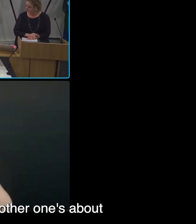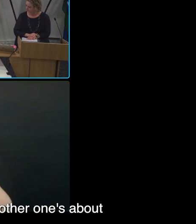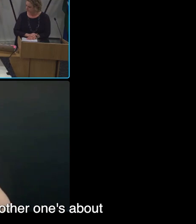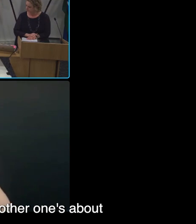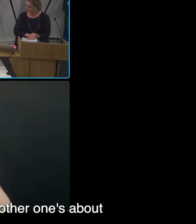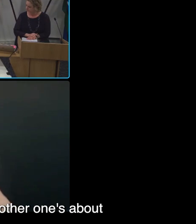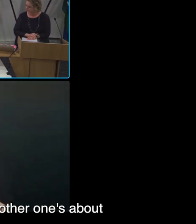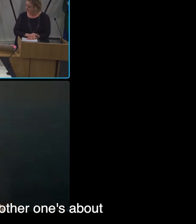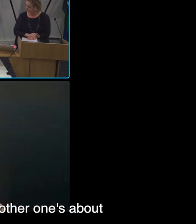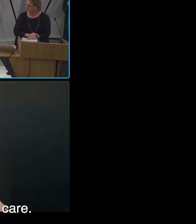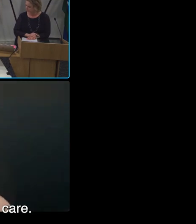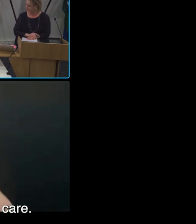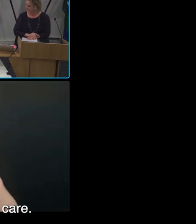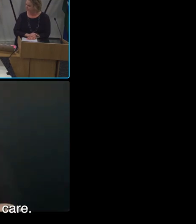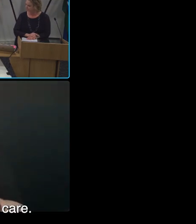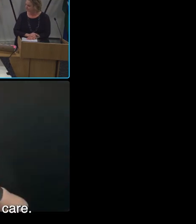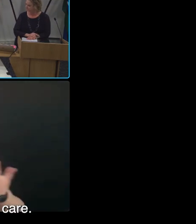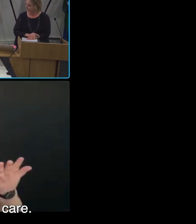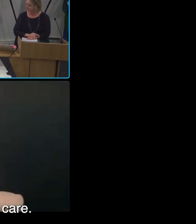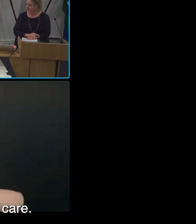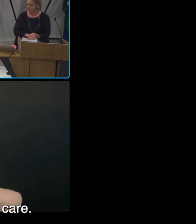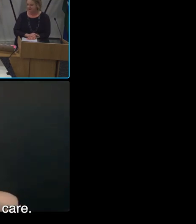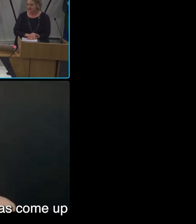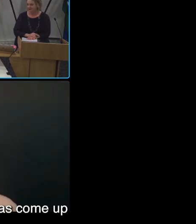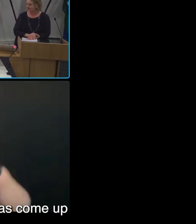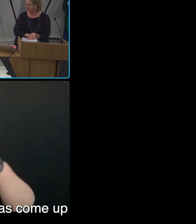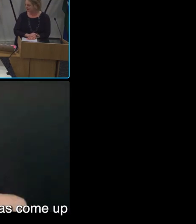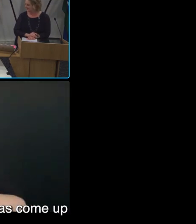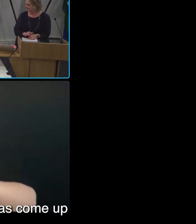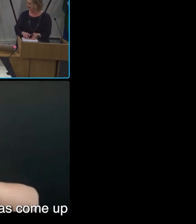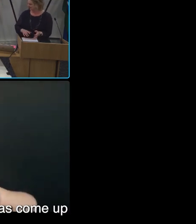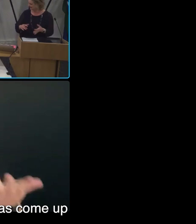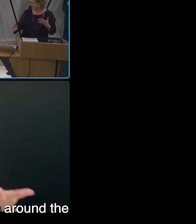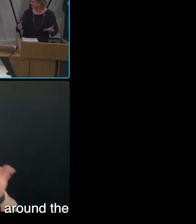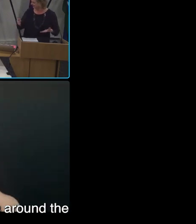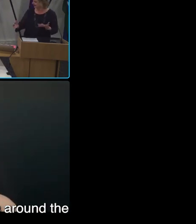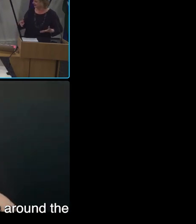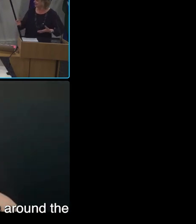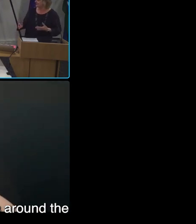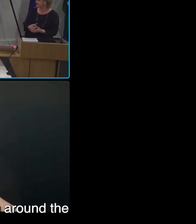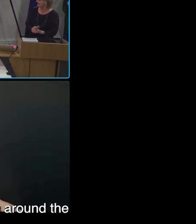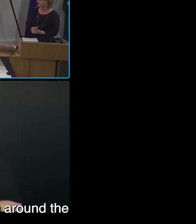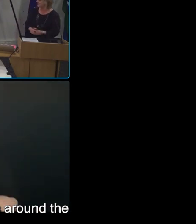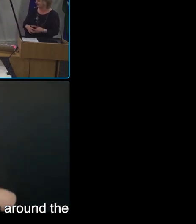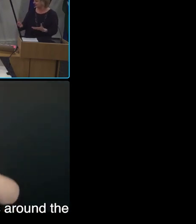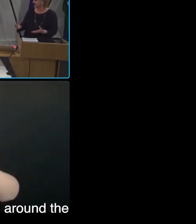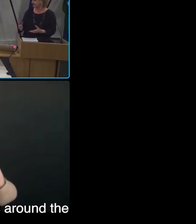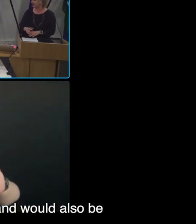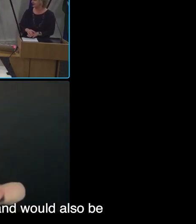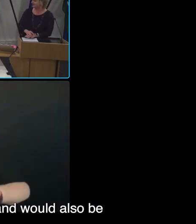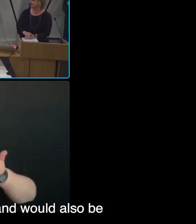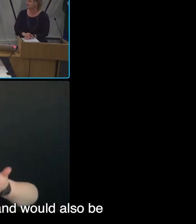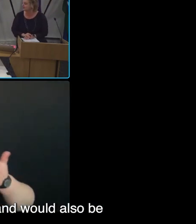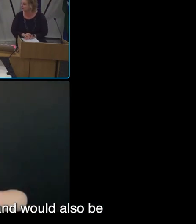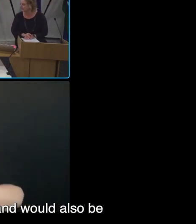one's about a choice, and the other one's about providing good quality care. But certainly that question has come up during our focused discussions around the